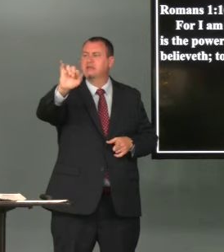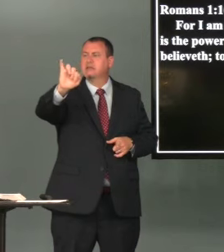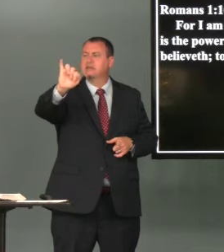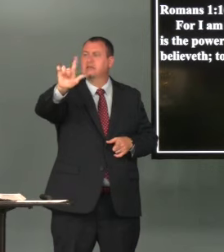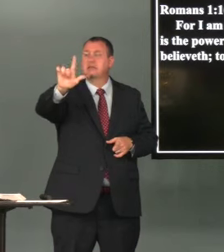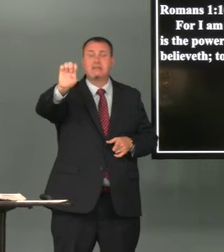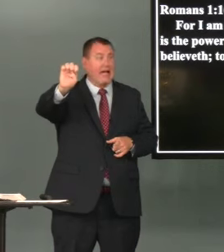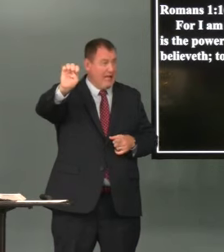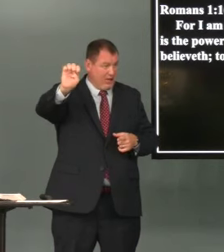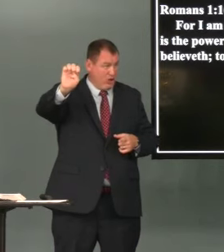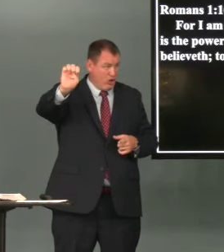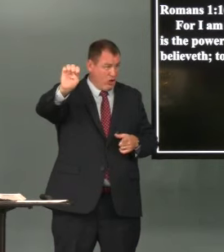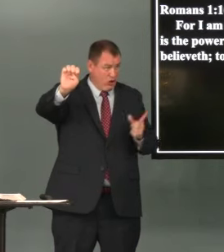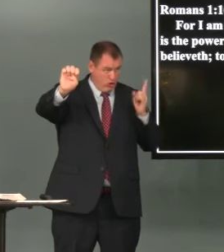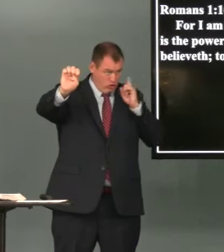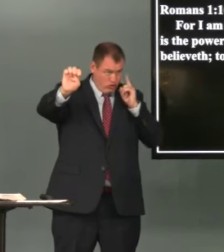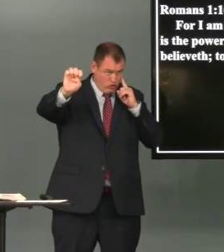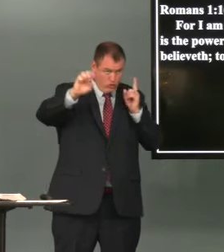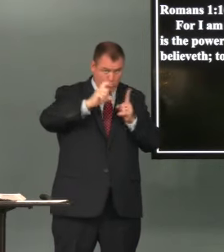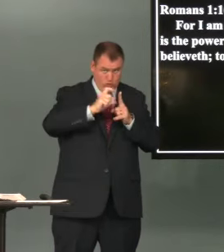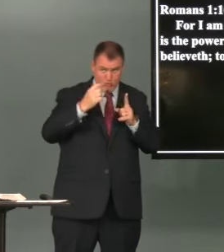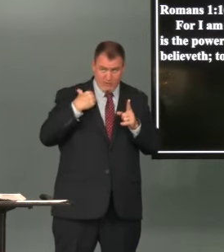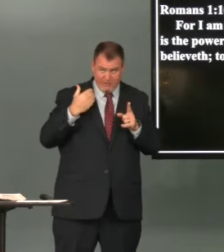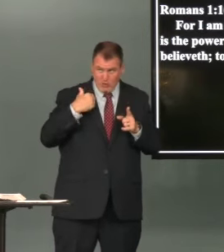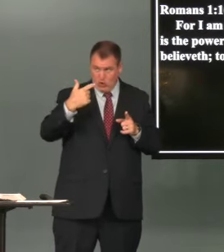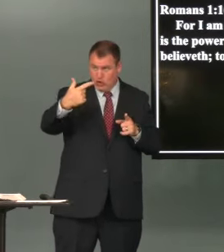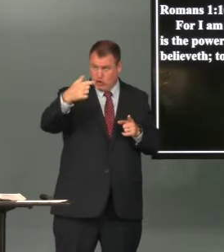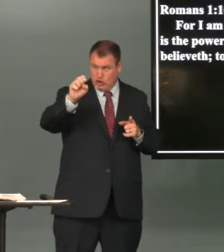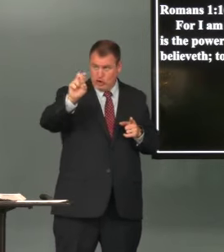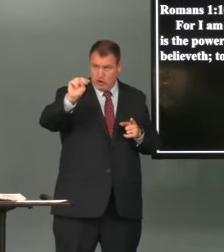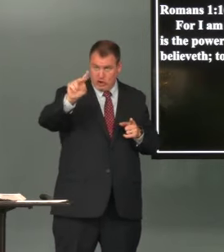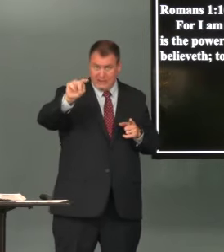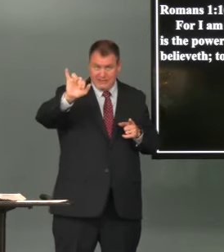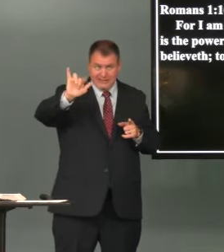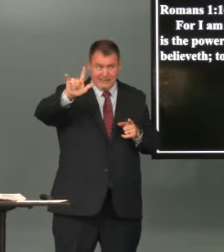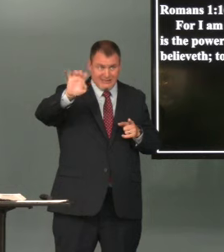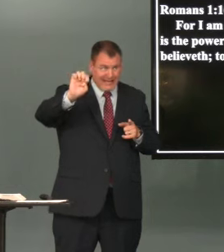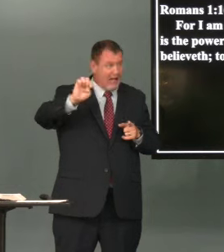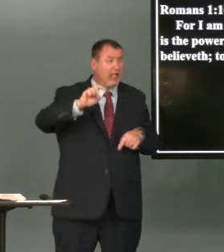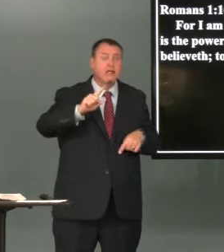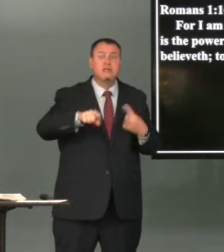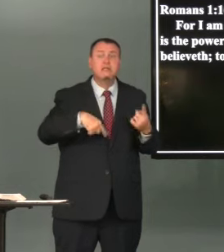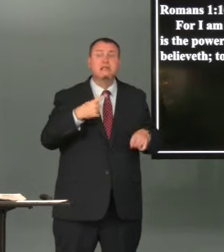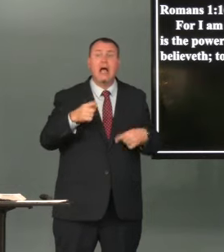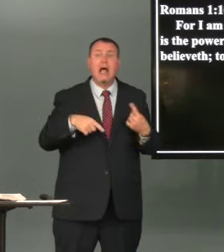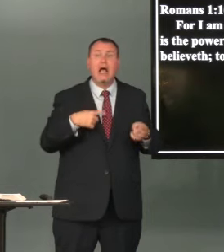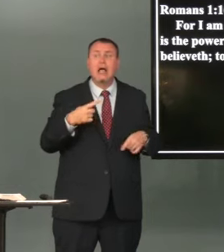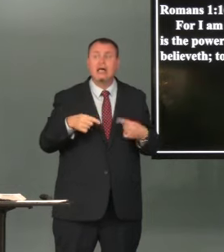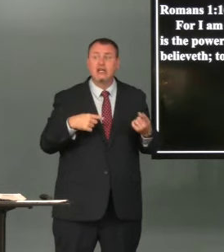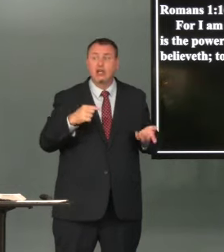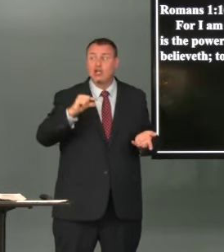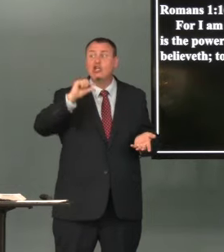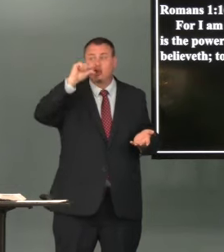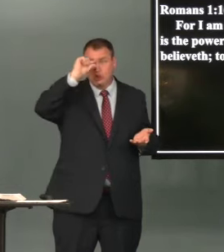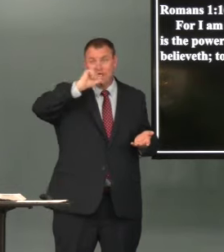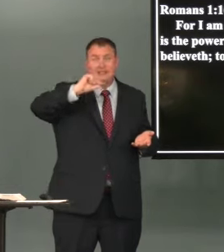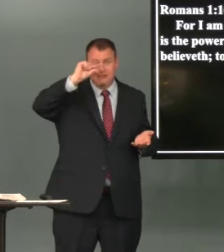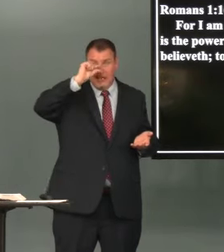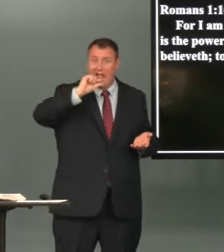that is gentile you've heard that word before gentile the sign i used